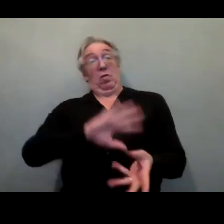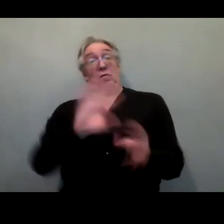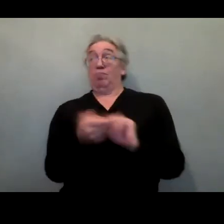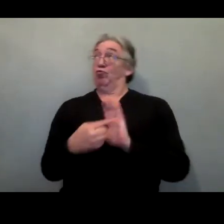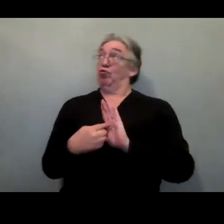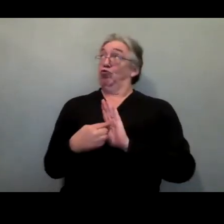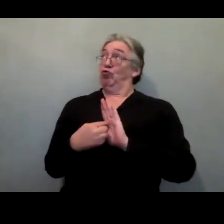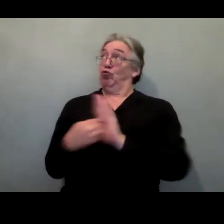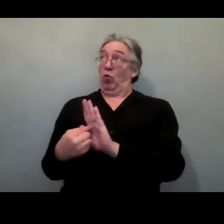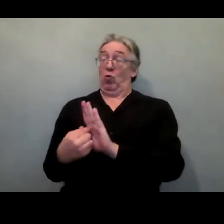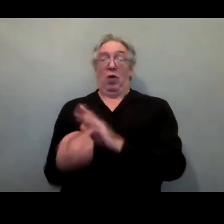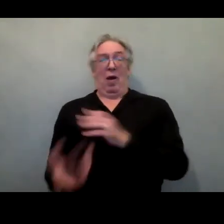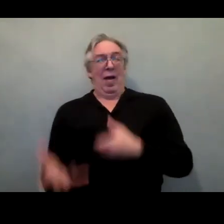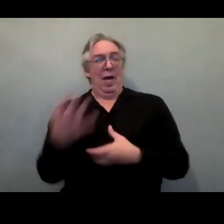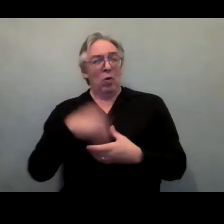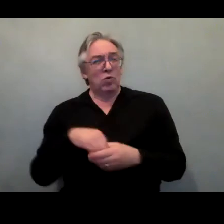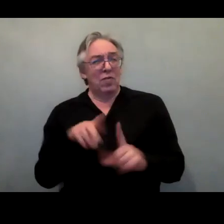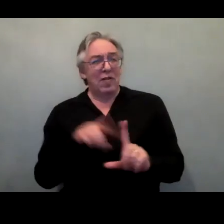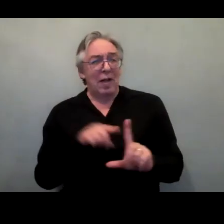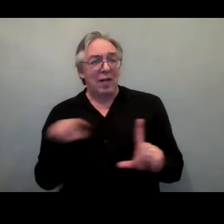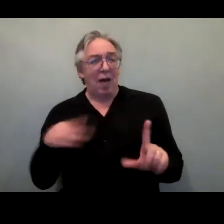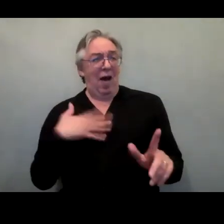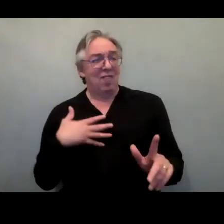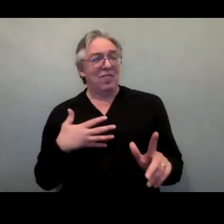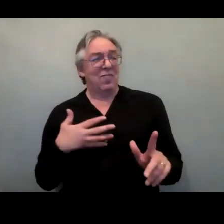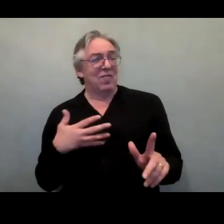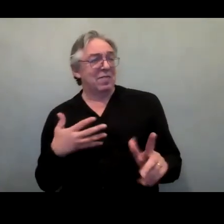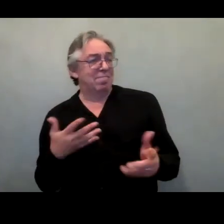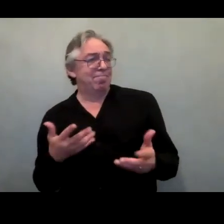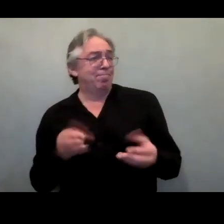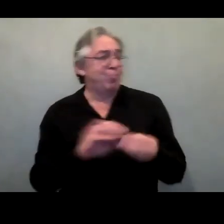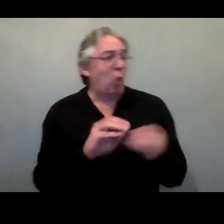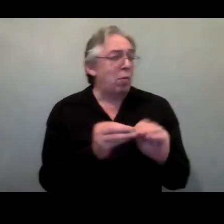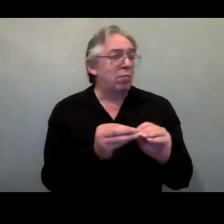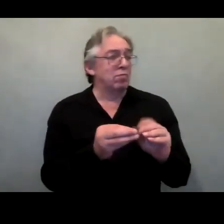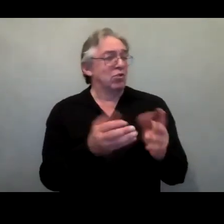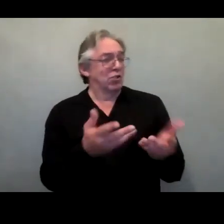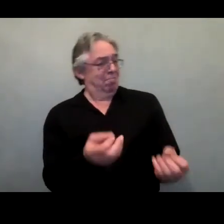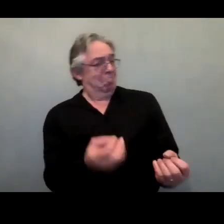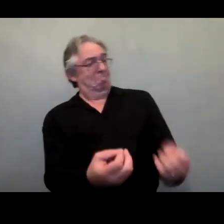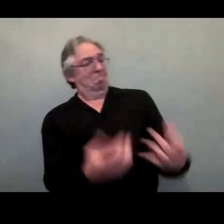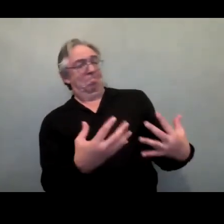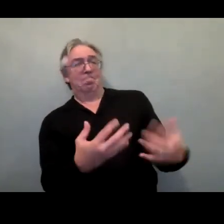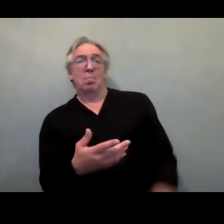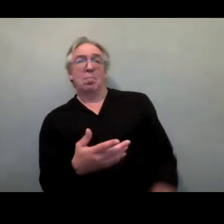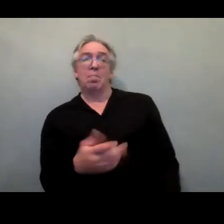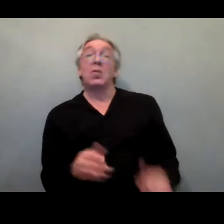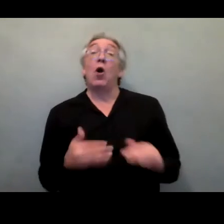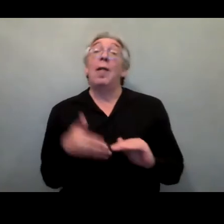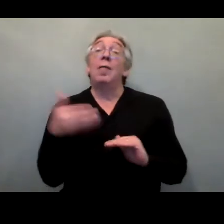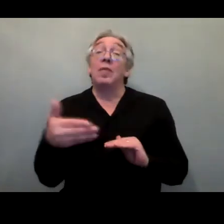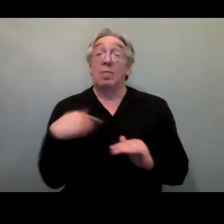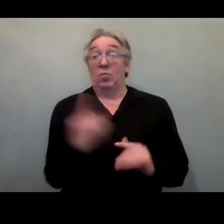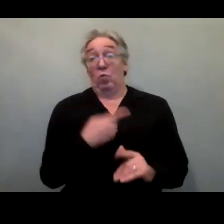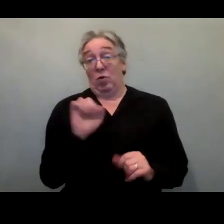data, to learn from each other on what works and what doesn't. Then we can think about more in-depth capacity building and collaborations